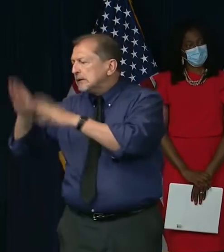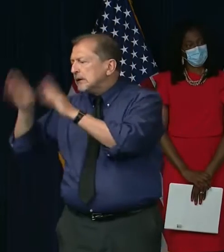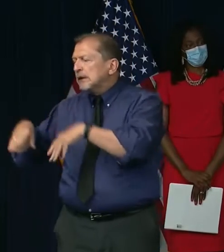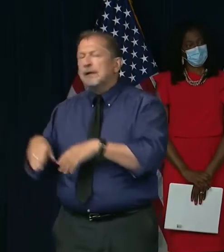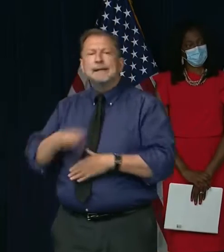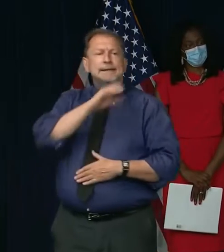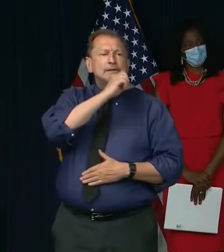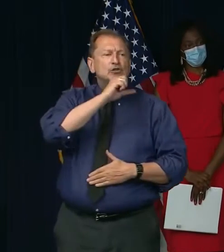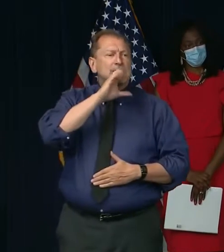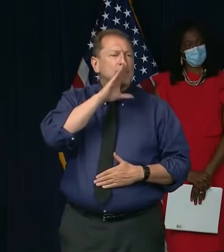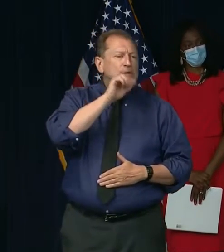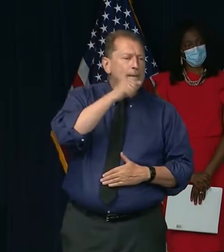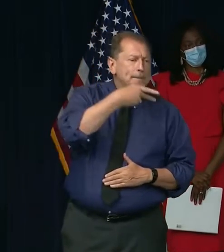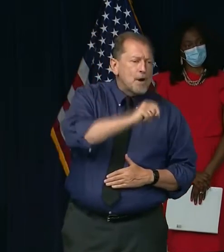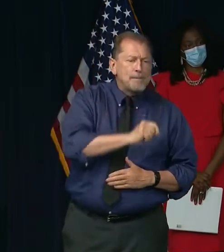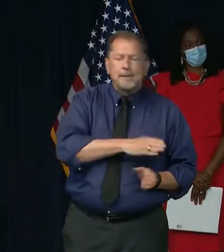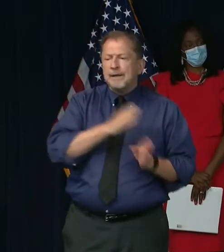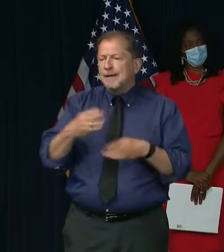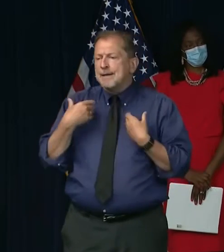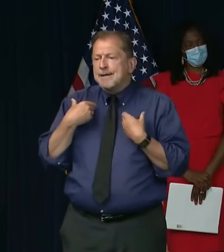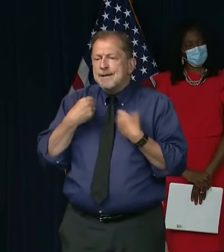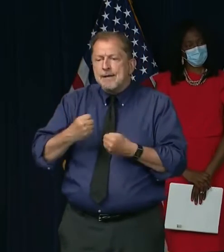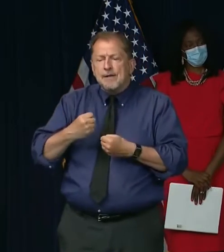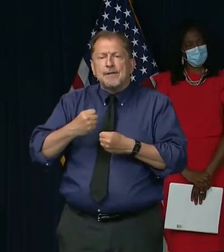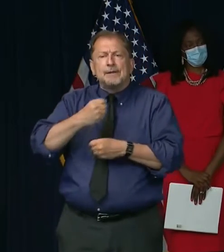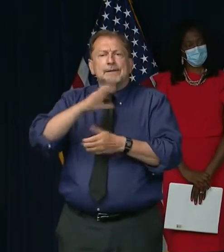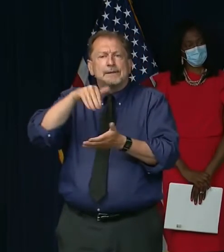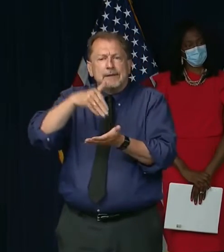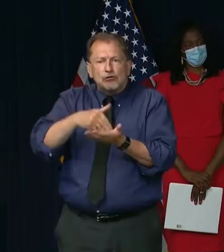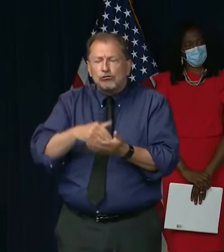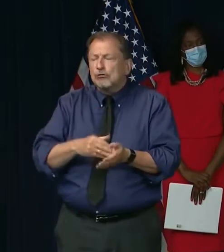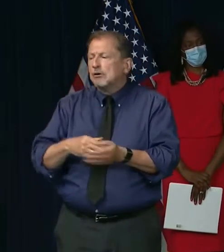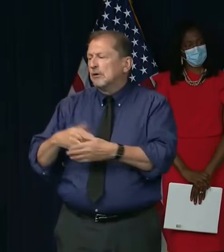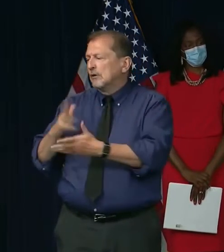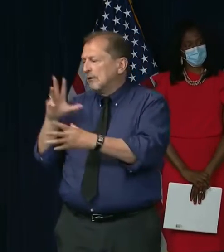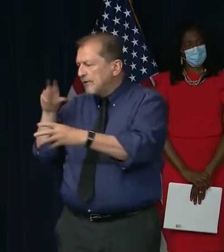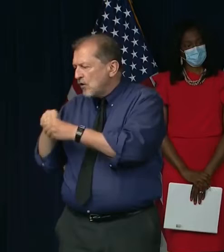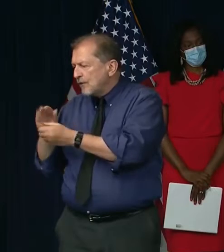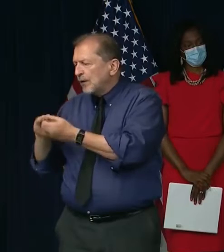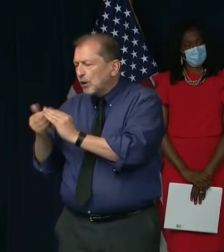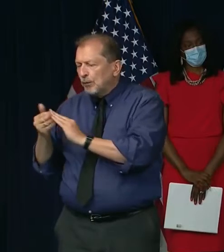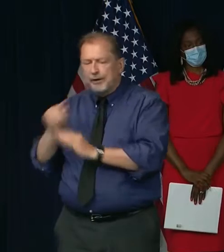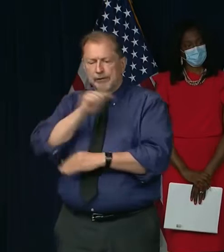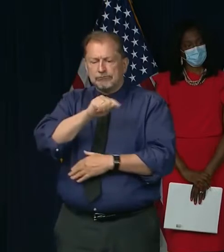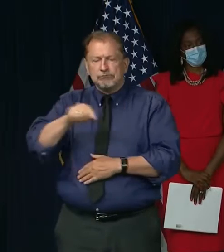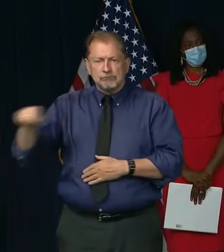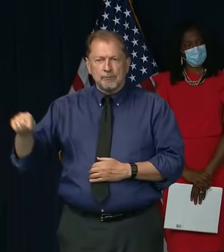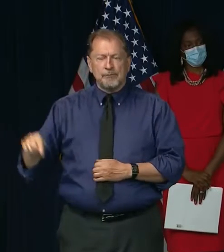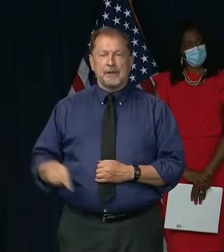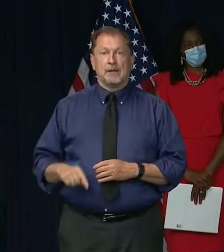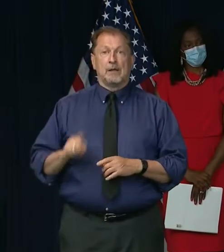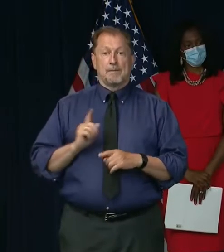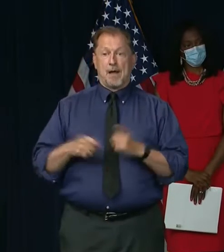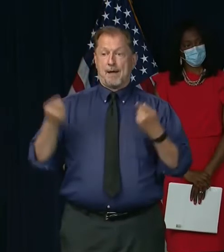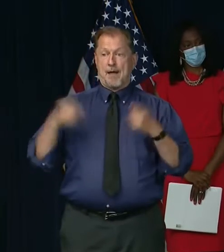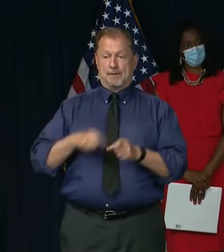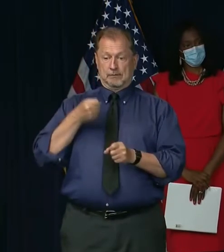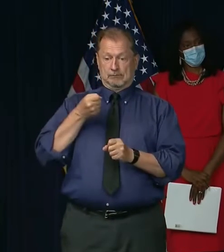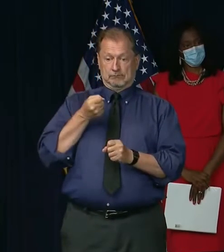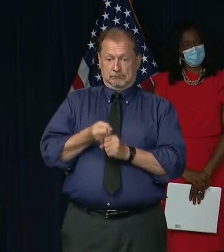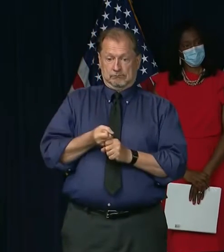health and wellness, and community engagement. But because of COVID-19, my organization has